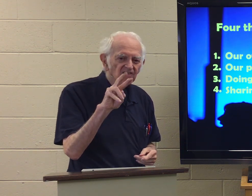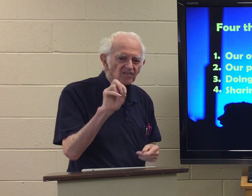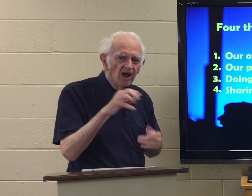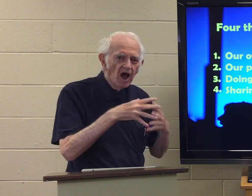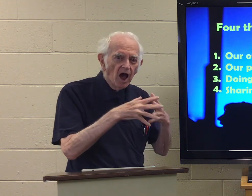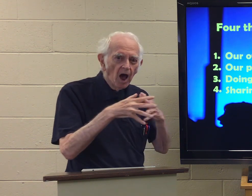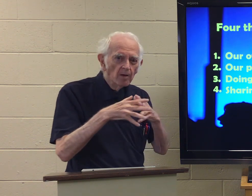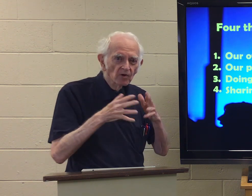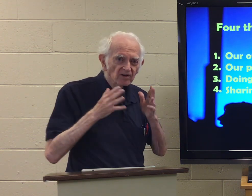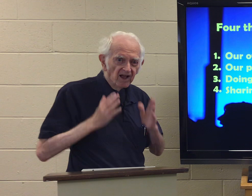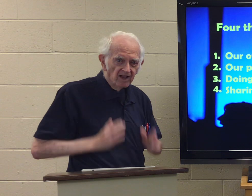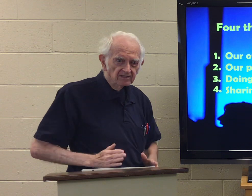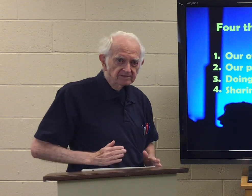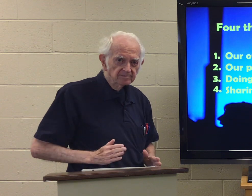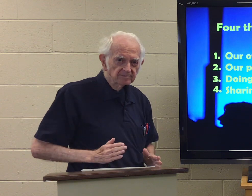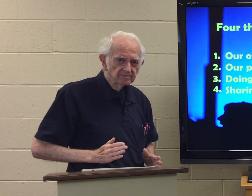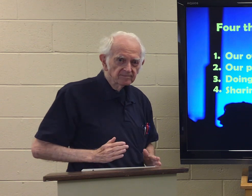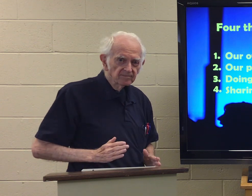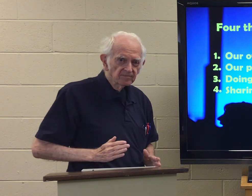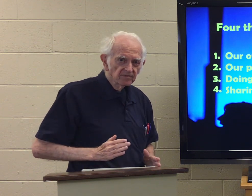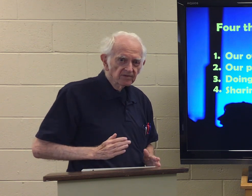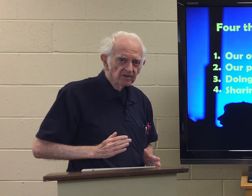Native Indians. Or Native Americans.